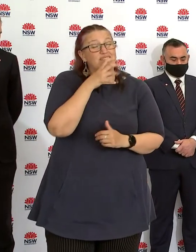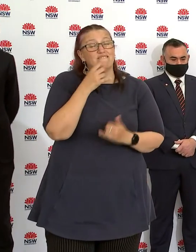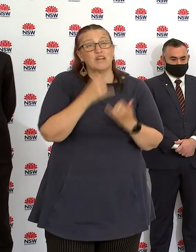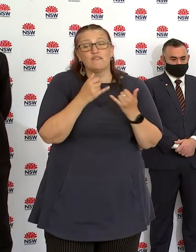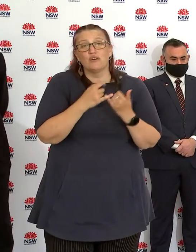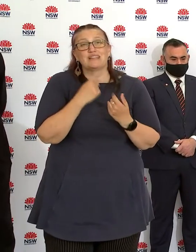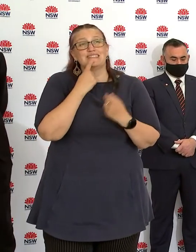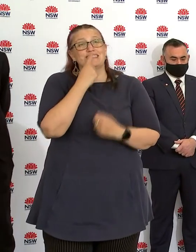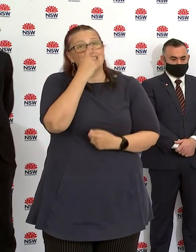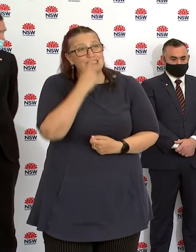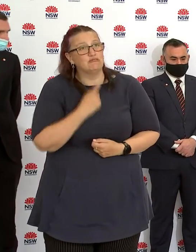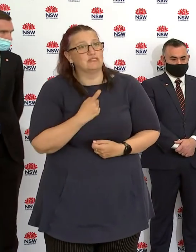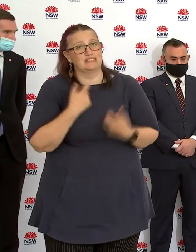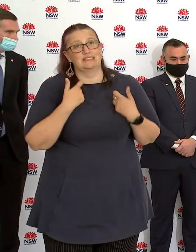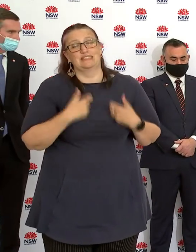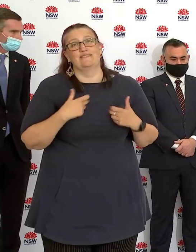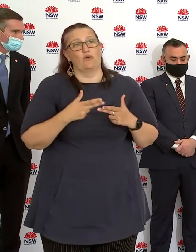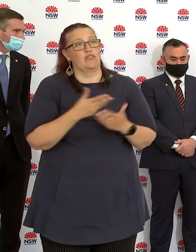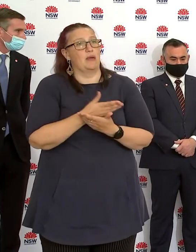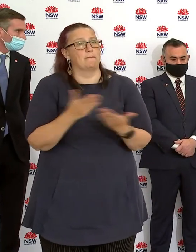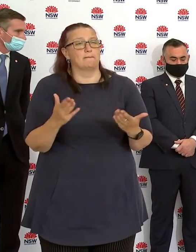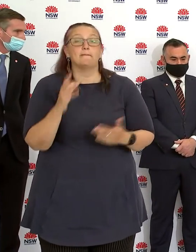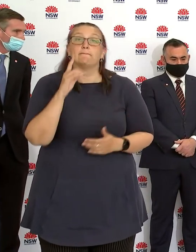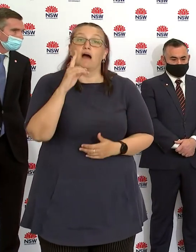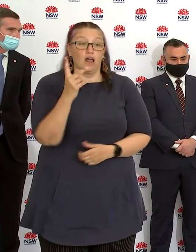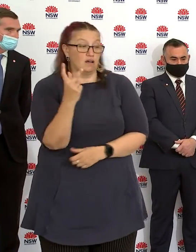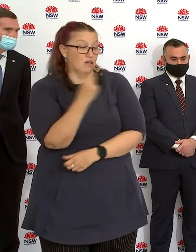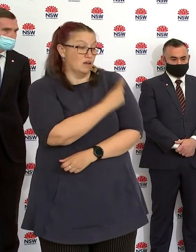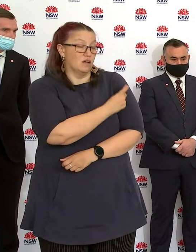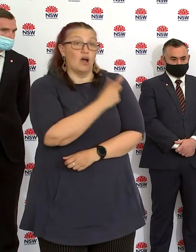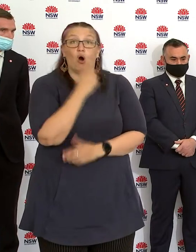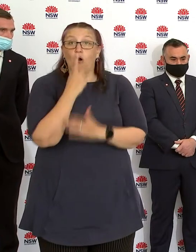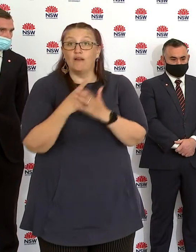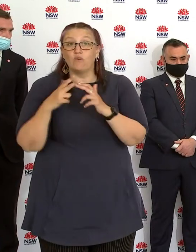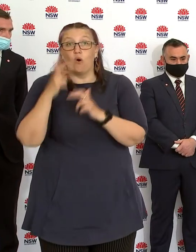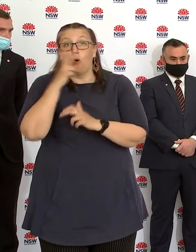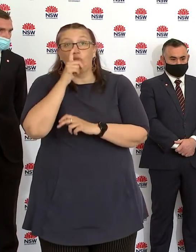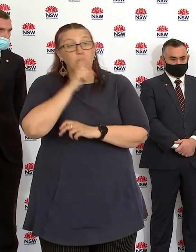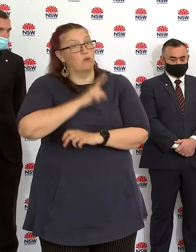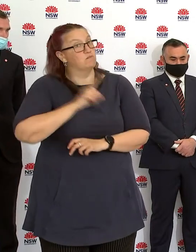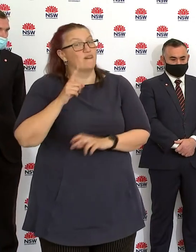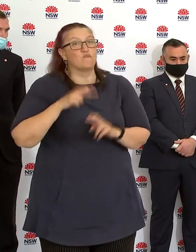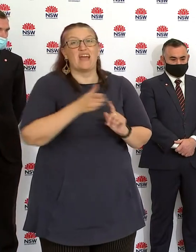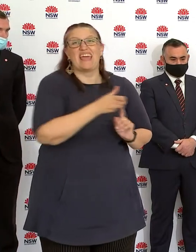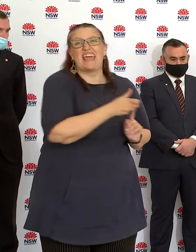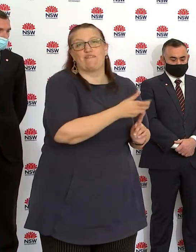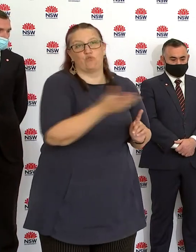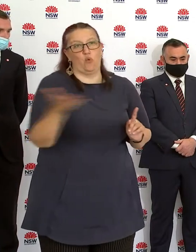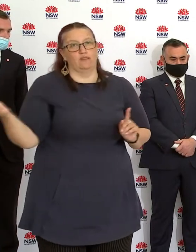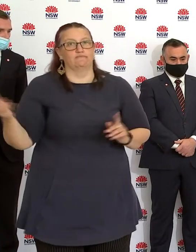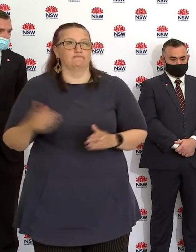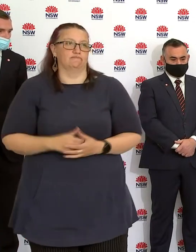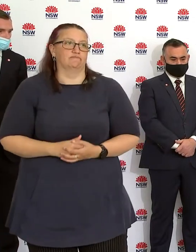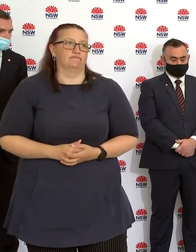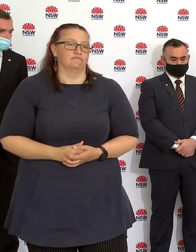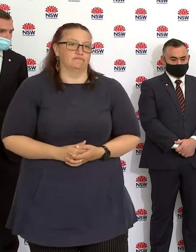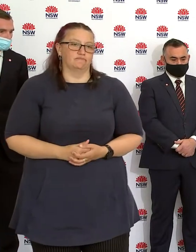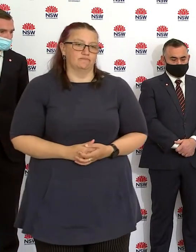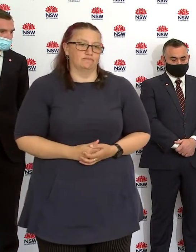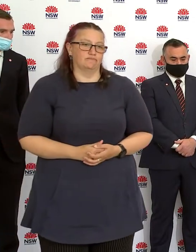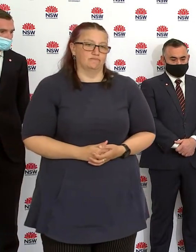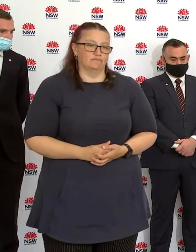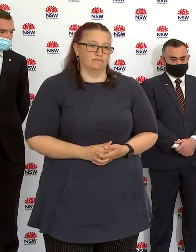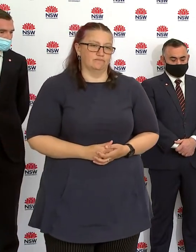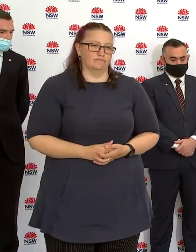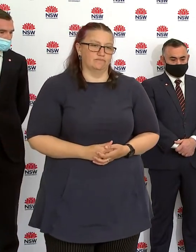vaccine coverage across all age groups. Can I just indicate an initiative that the local health